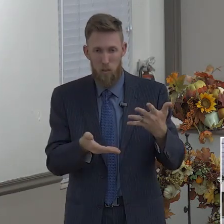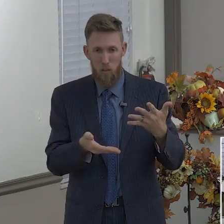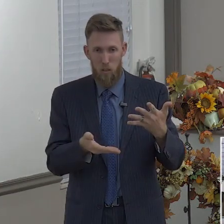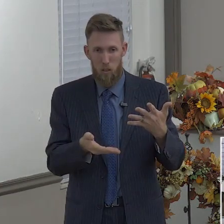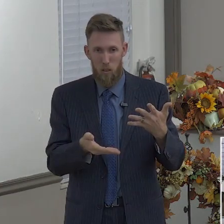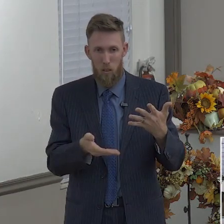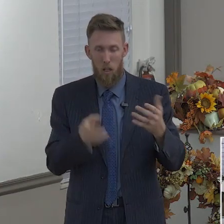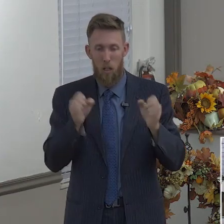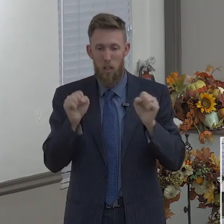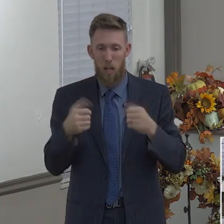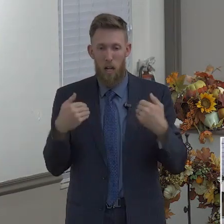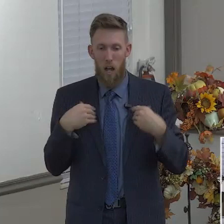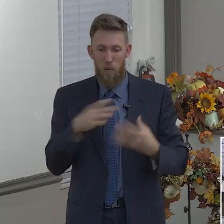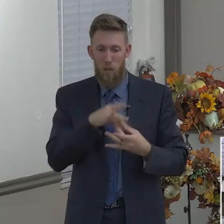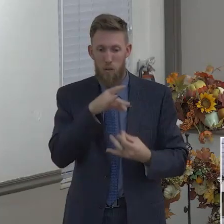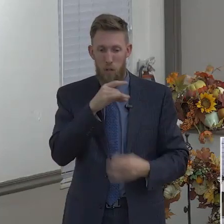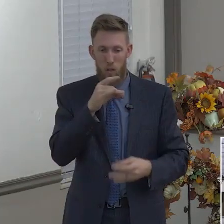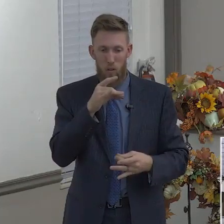Verse number 10 says,